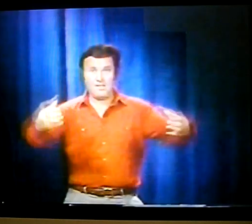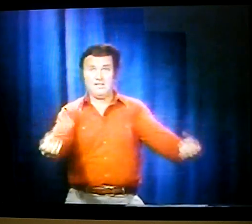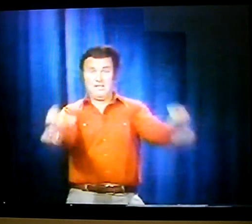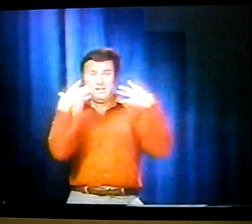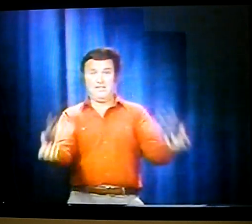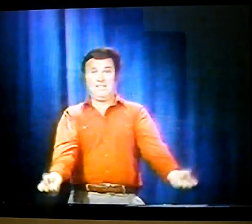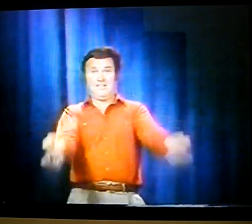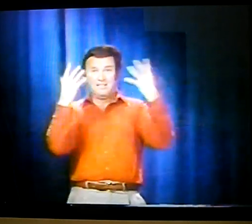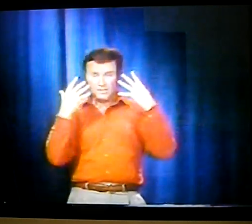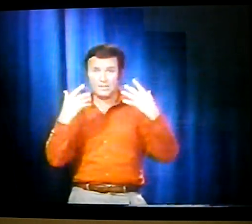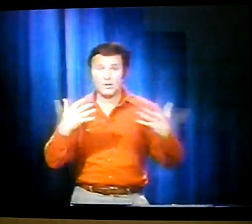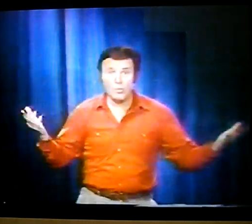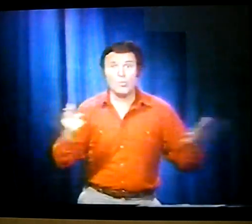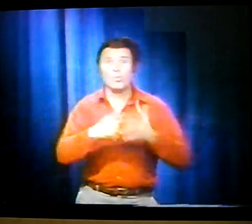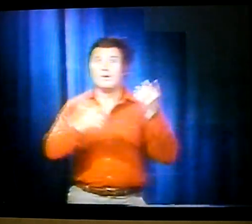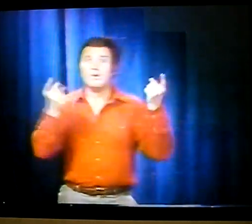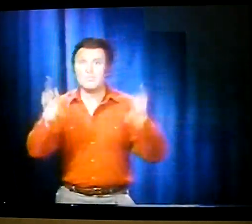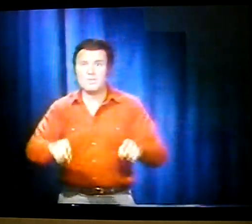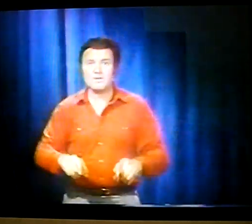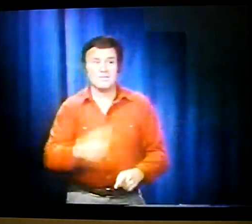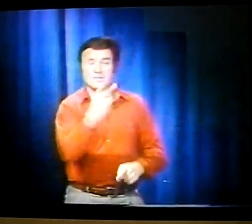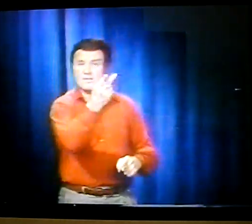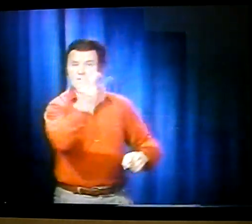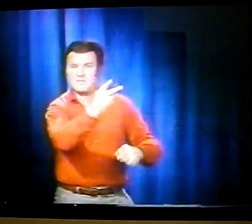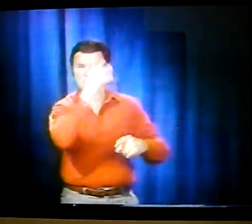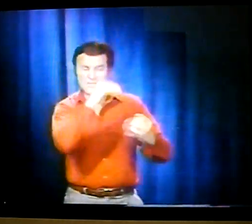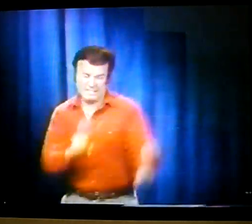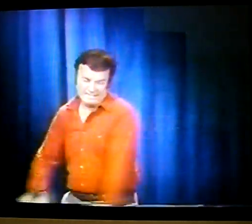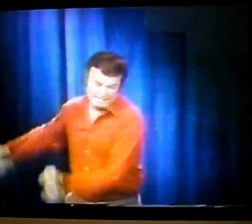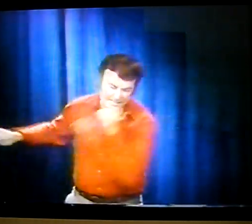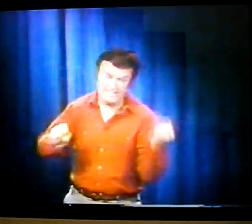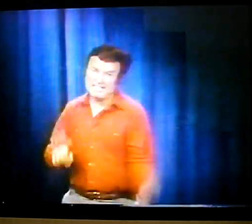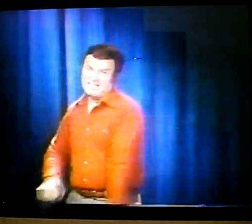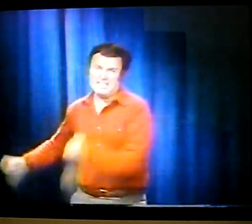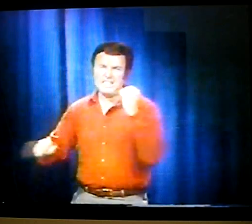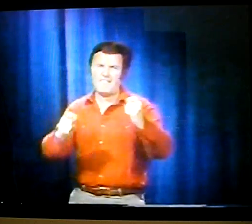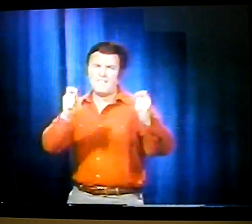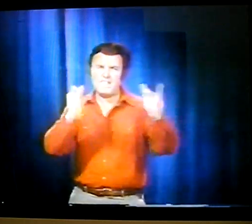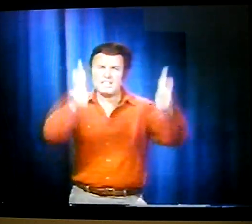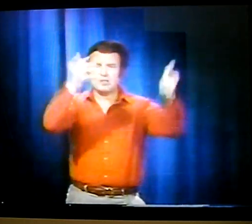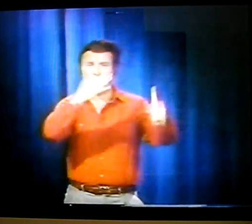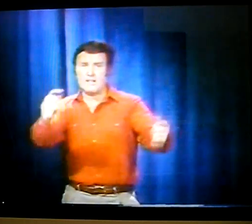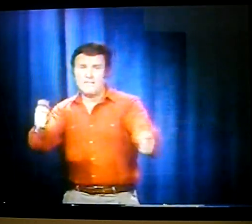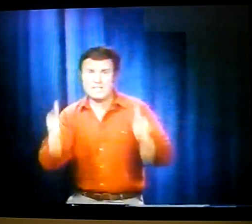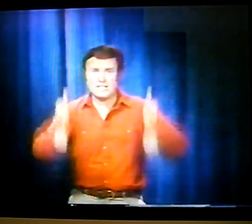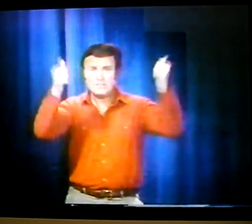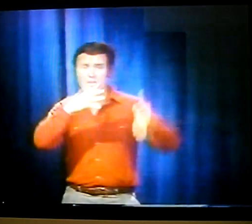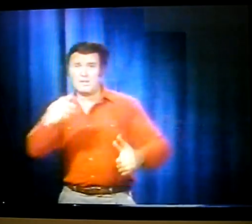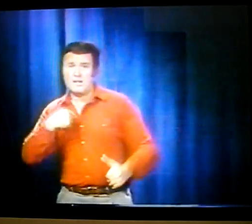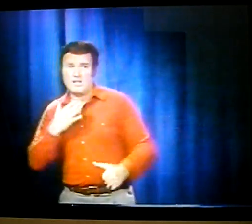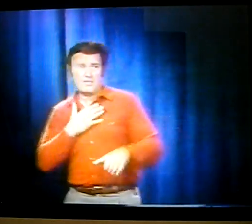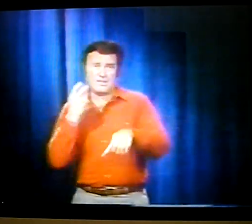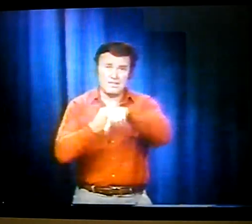As it rose, it would continue coming at us. So what happened? Two men, I'm sorry, two men were shoveling.